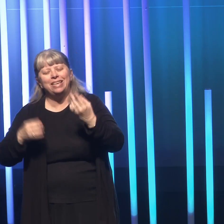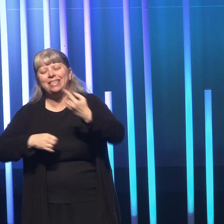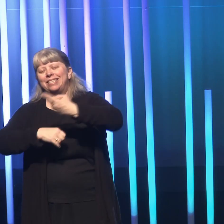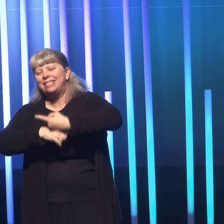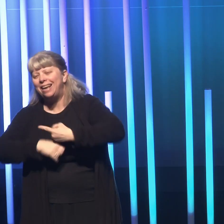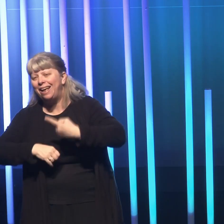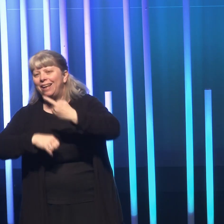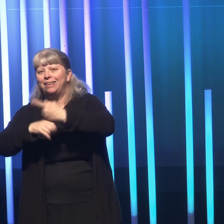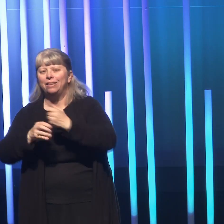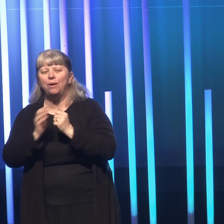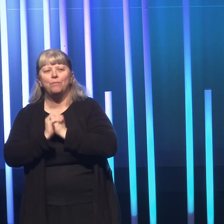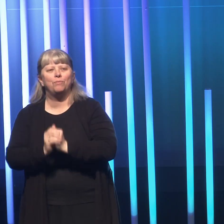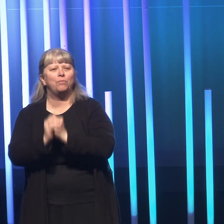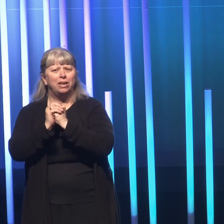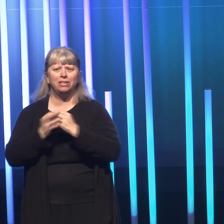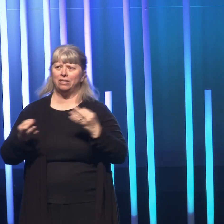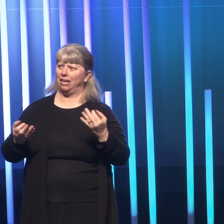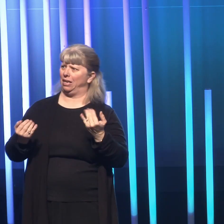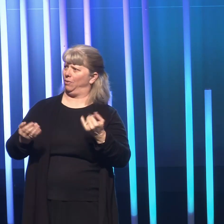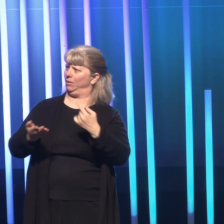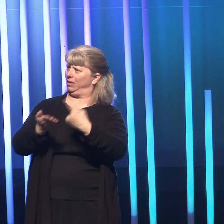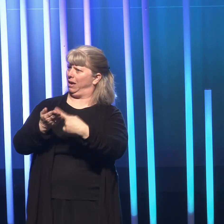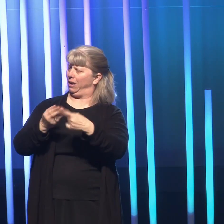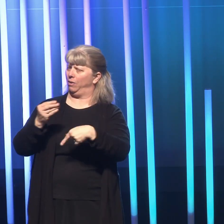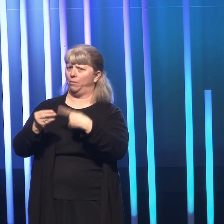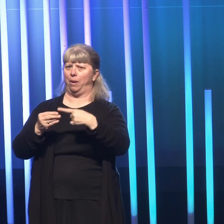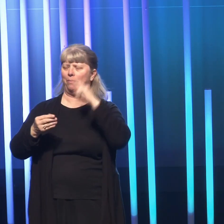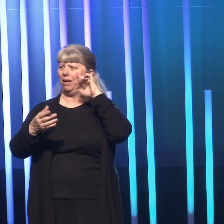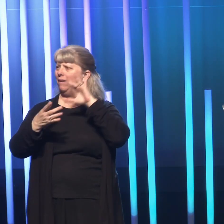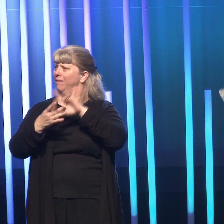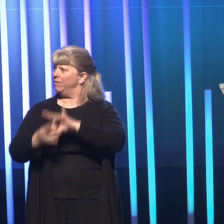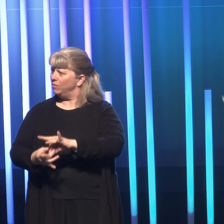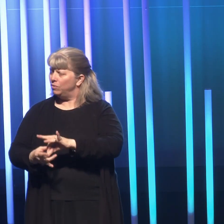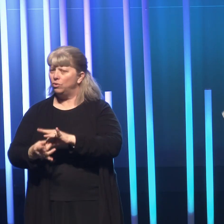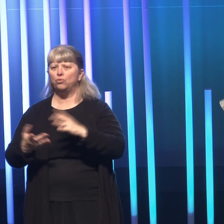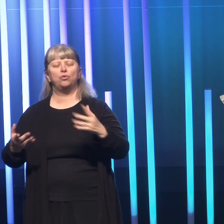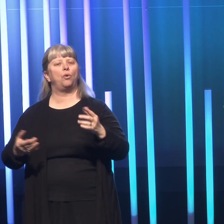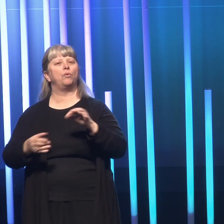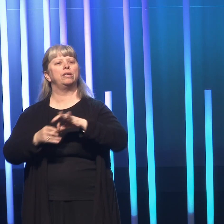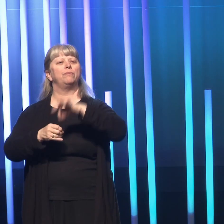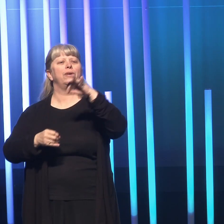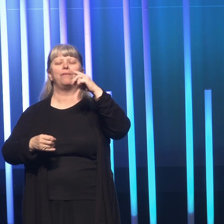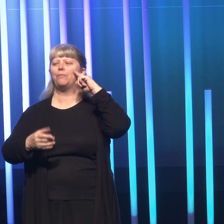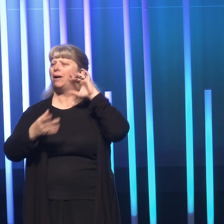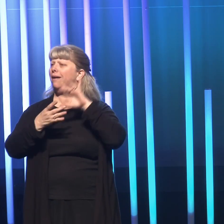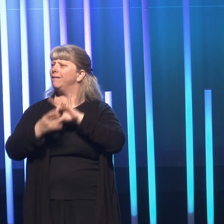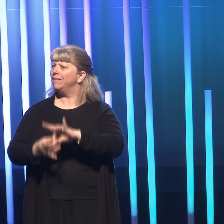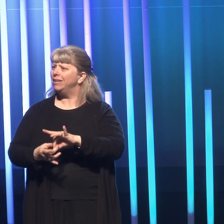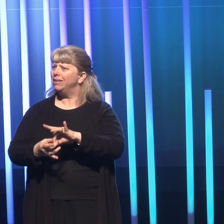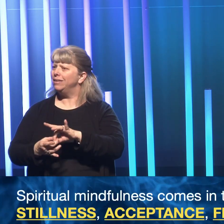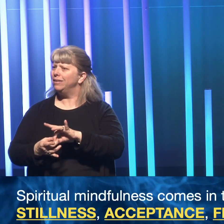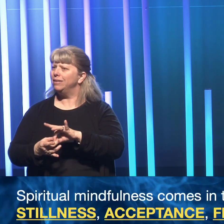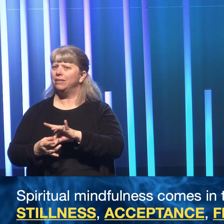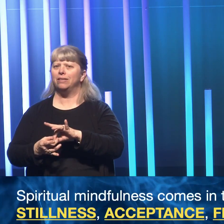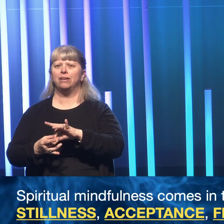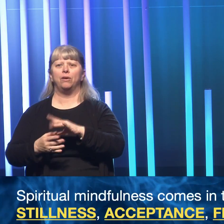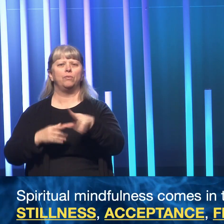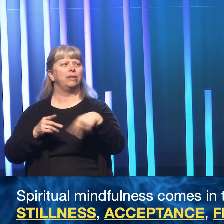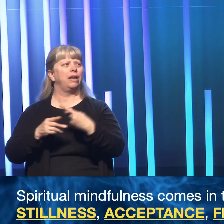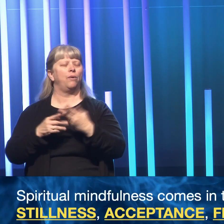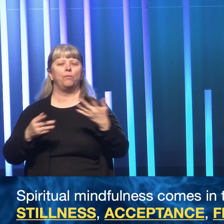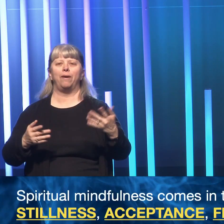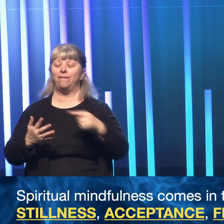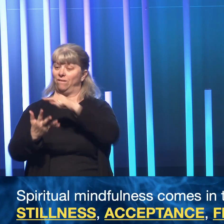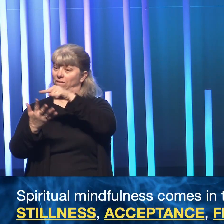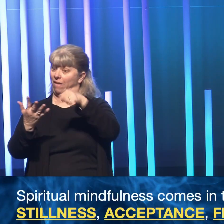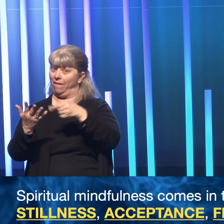meditation. And I think this is a good time to talk about mindfulness. So spiritual mindfulness comes in the form of